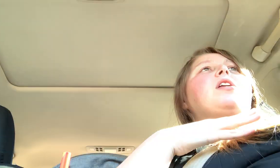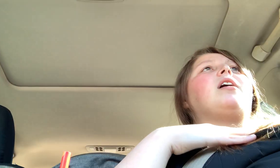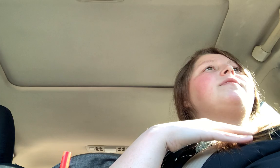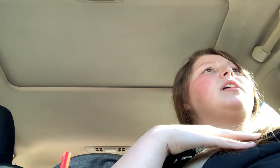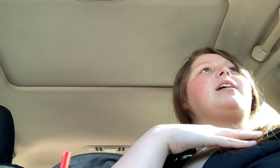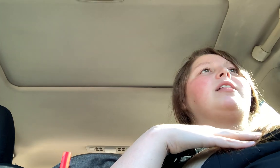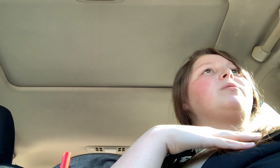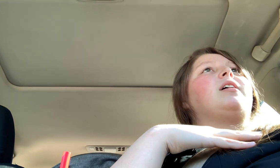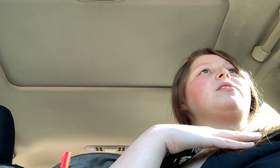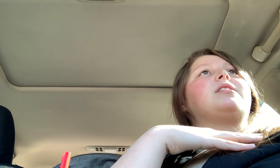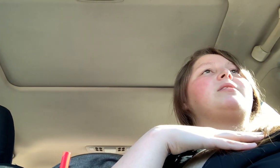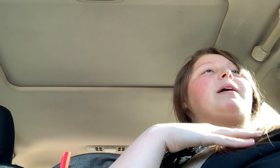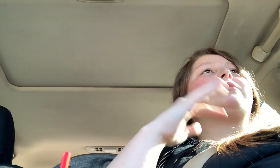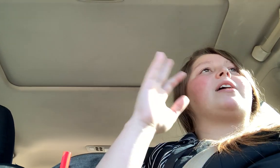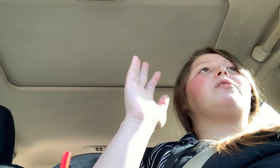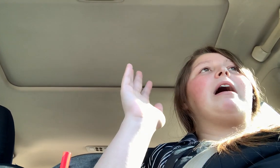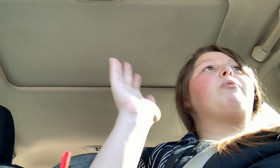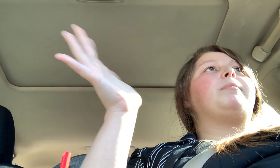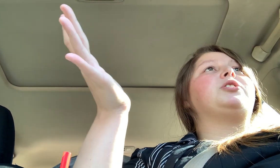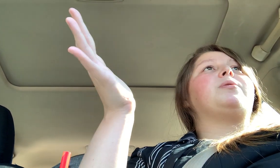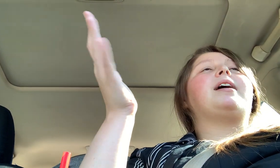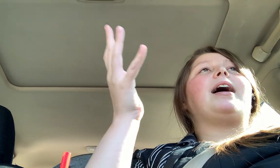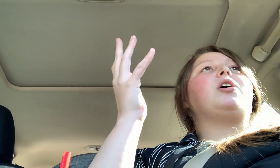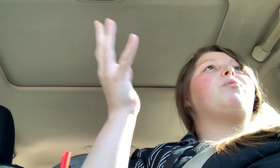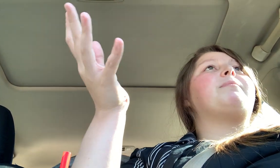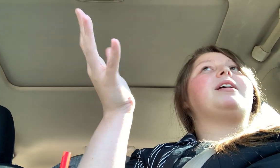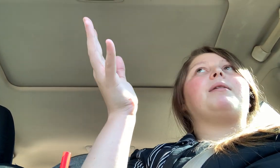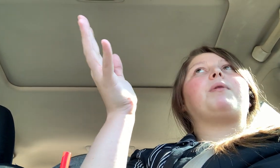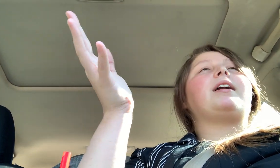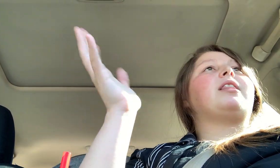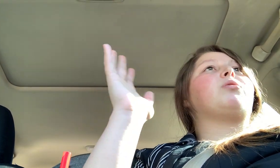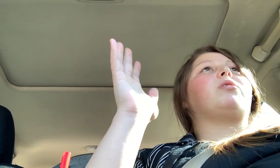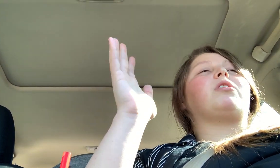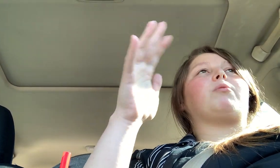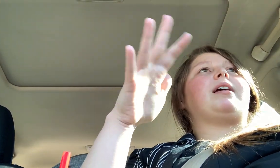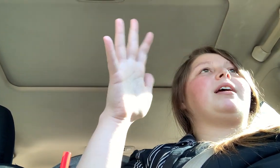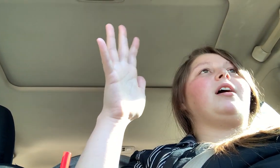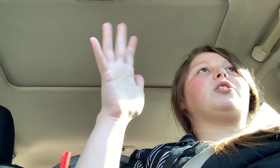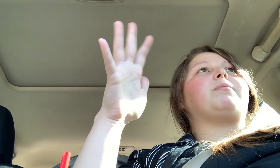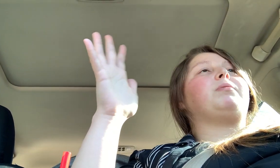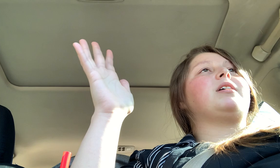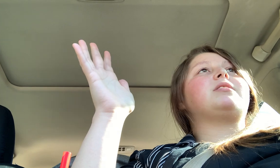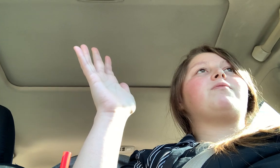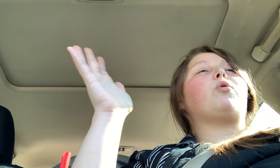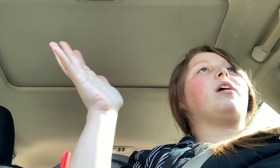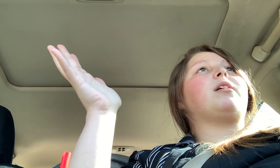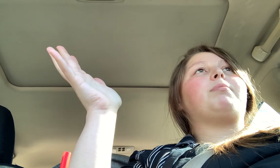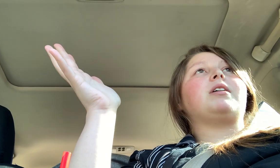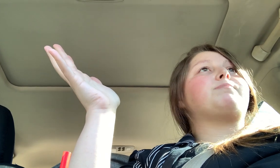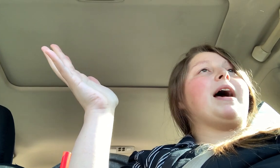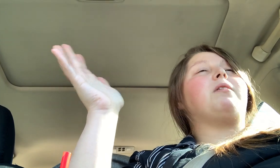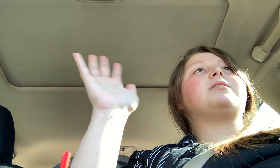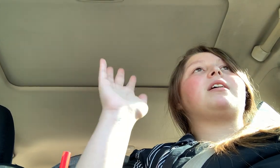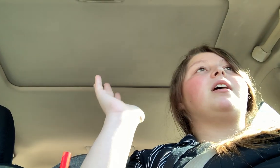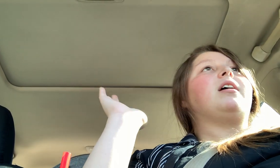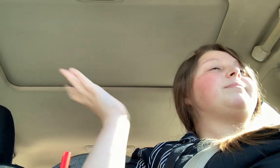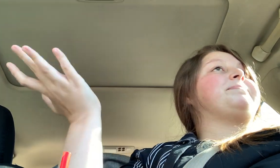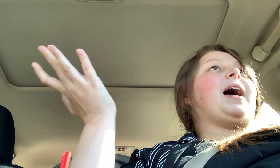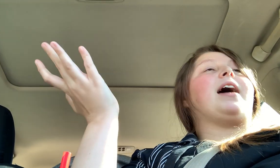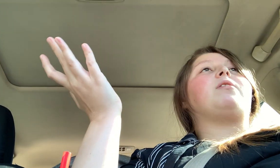not have done that 360 pounds. I don't know how women do it. I know women get pregnant 300 plus 400 plus pounds. I don't